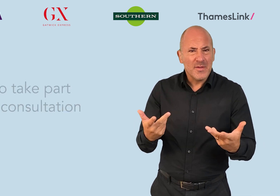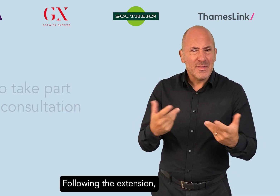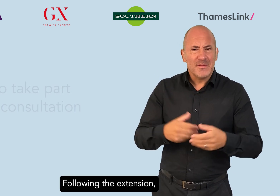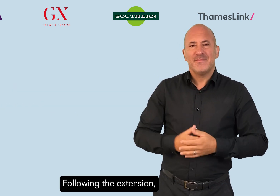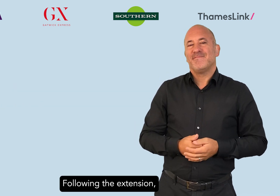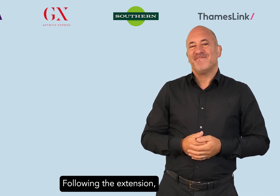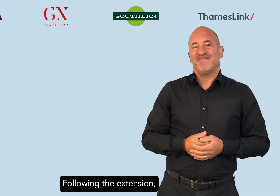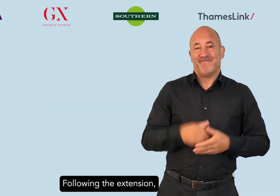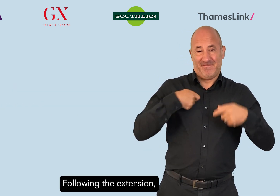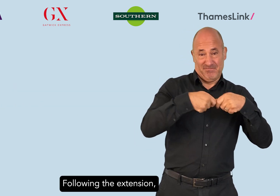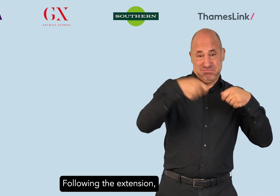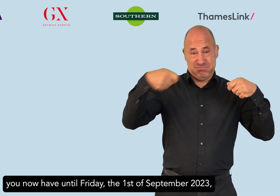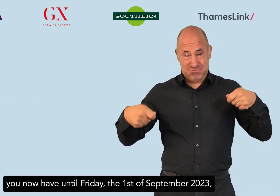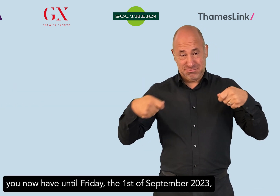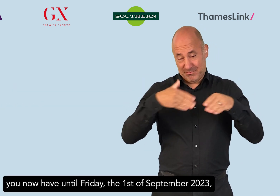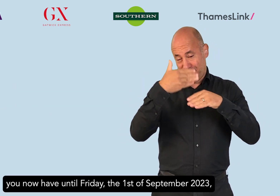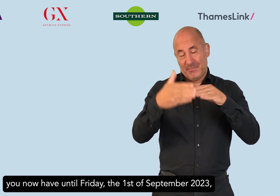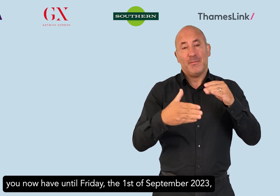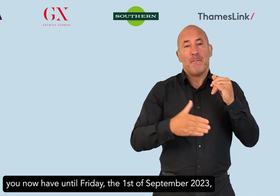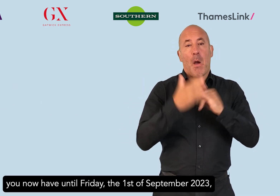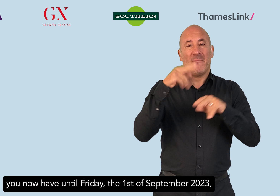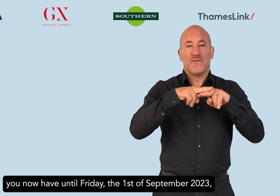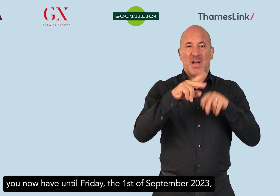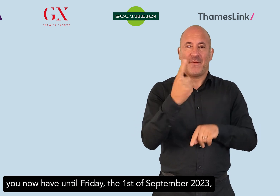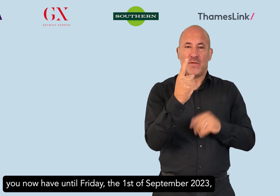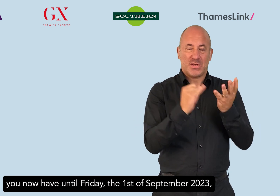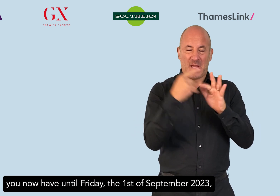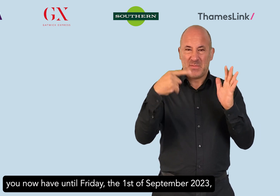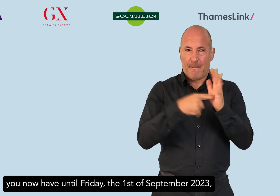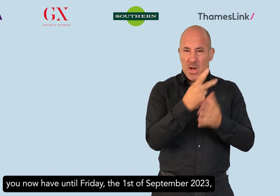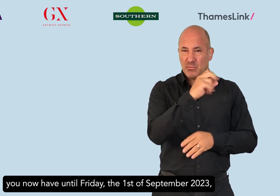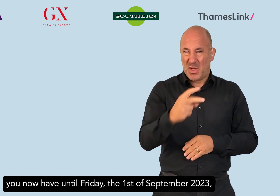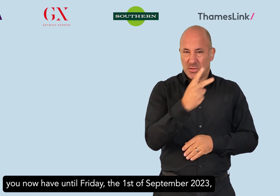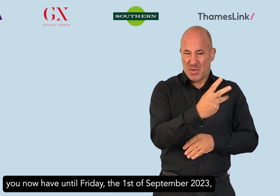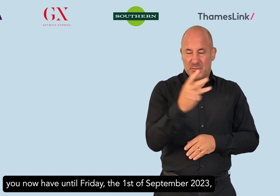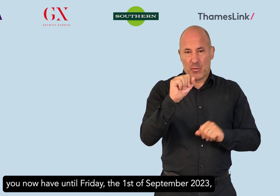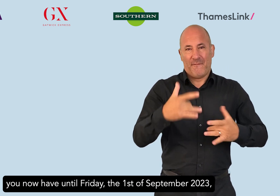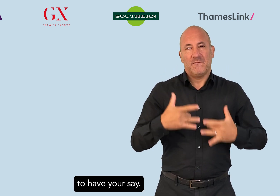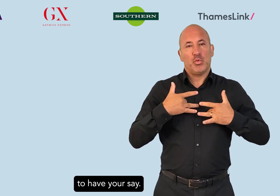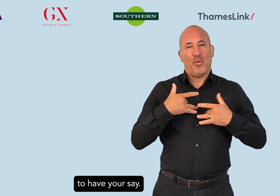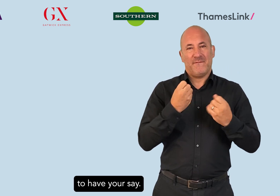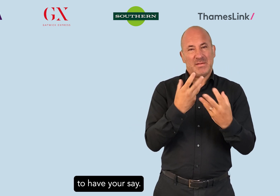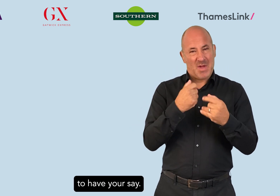Following the extension, you now have until Friday 1st September 2023 to have your say.